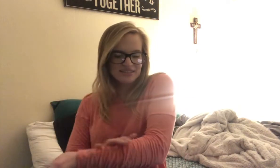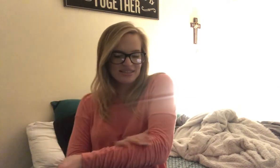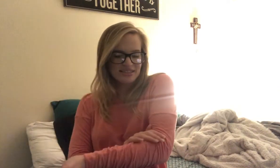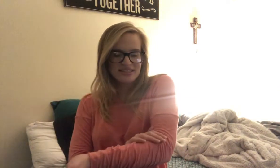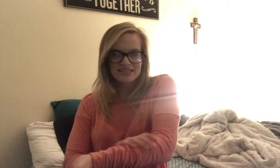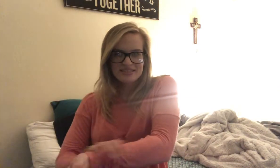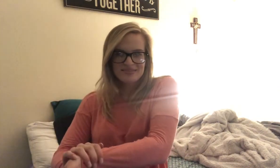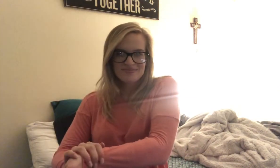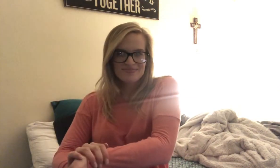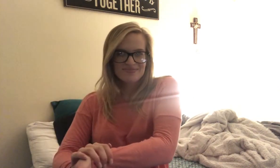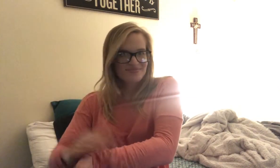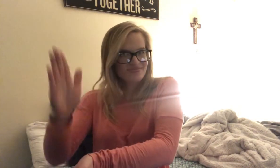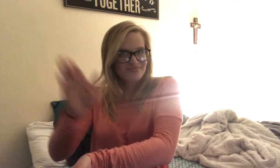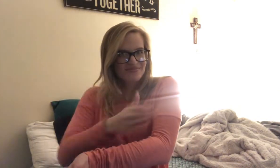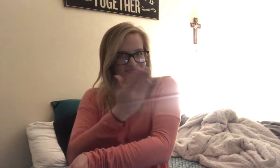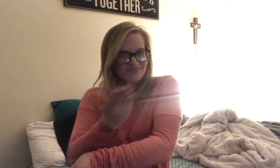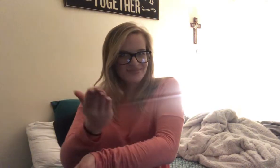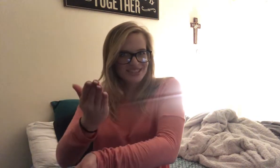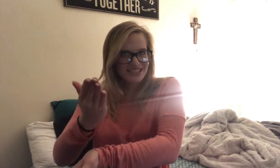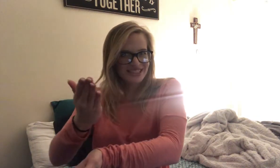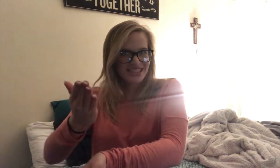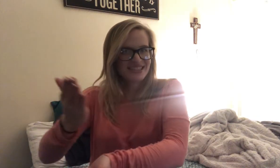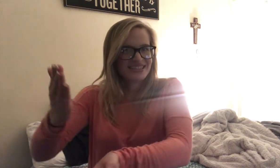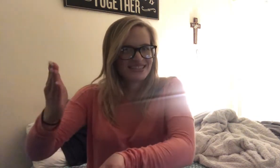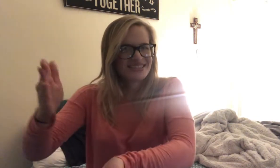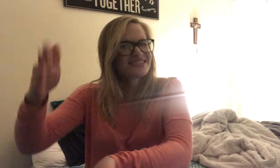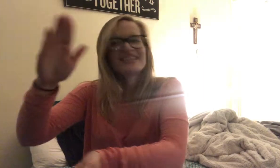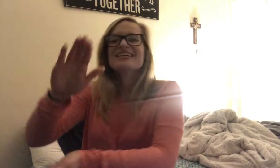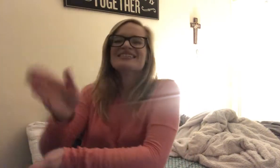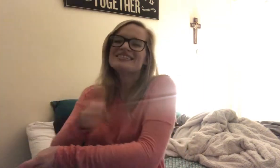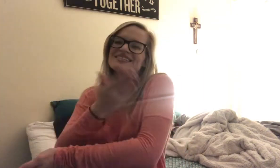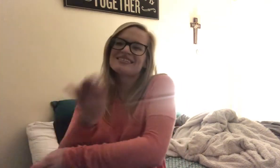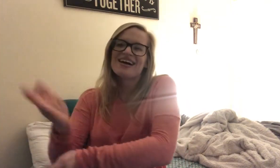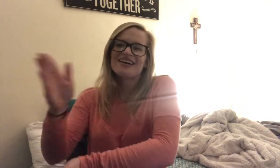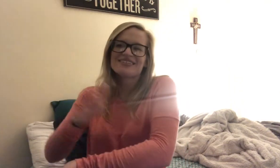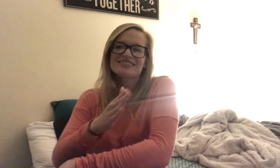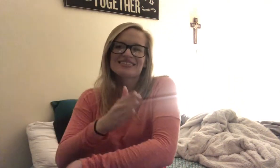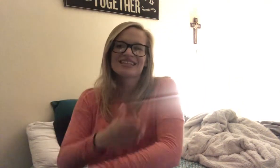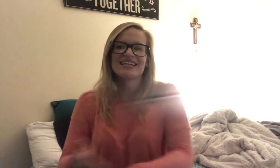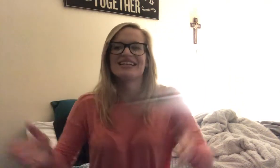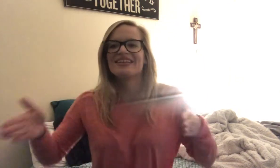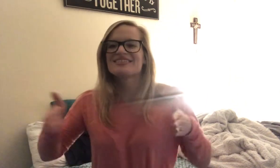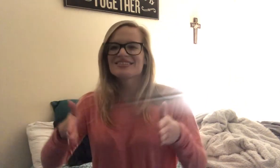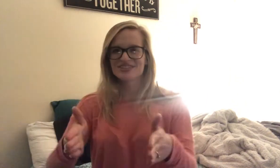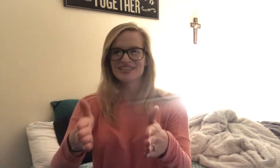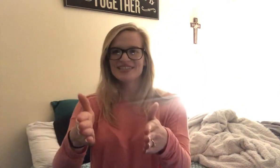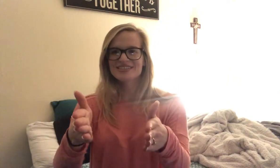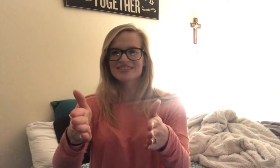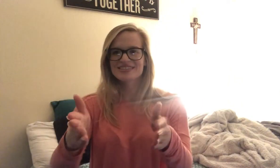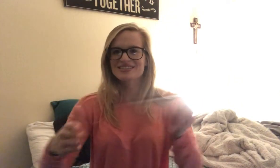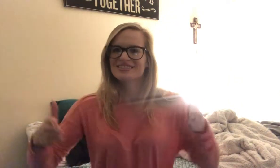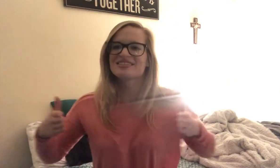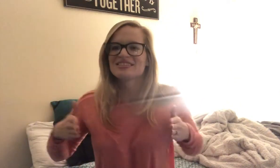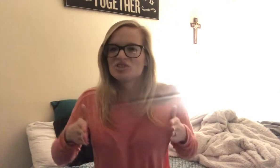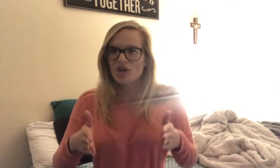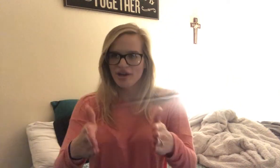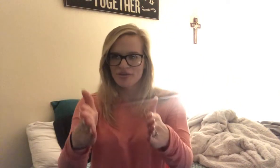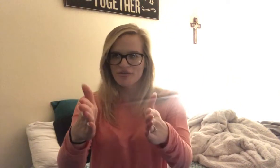So this is. Just like this. Songs. In the streets. Just draw the